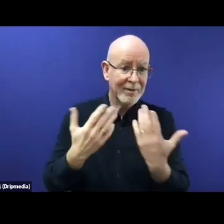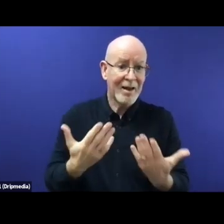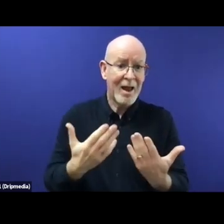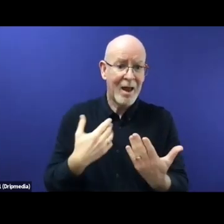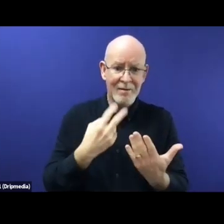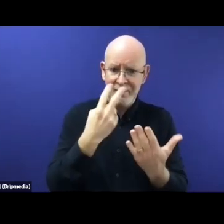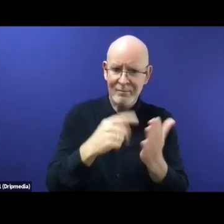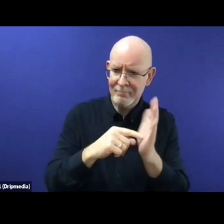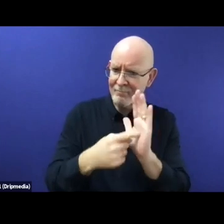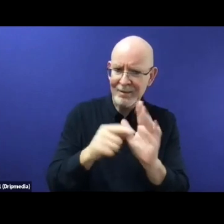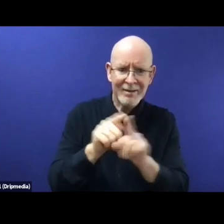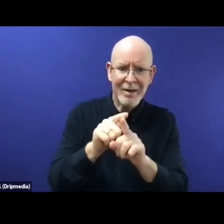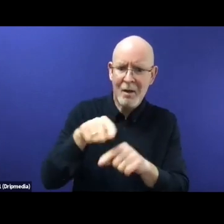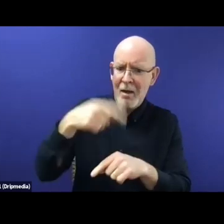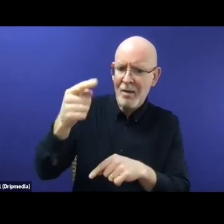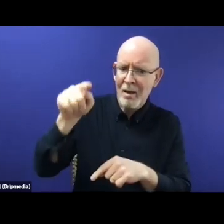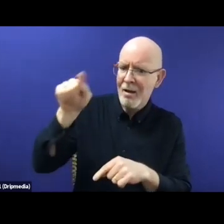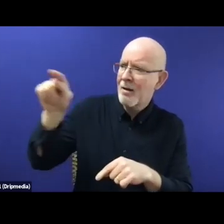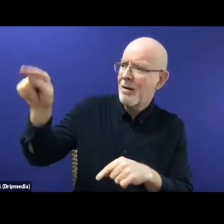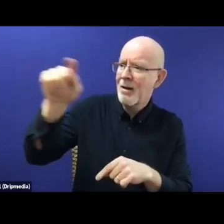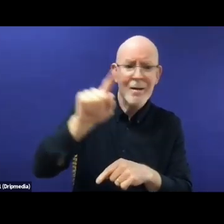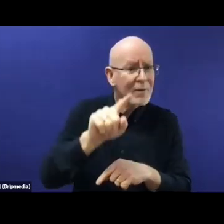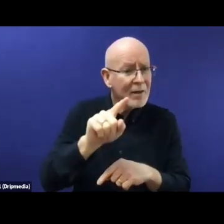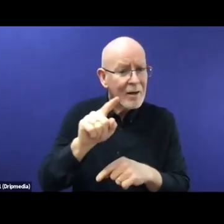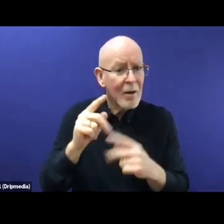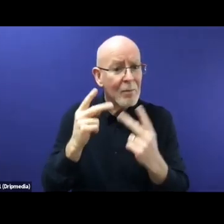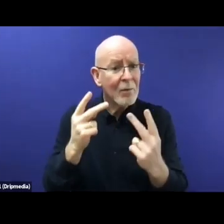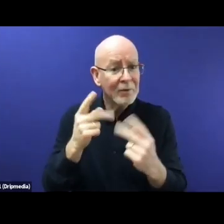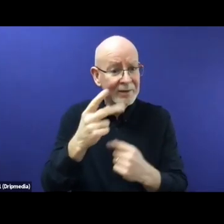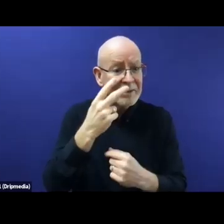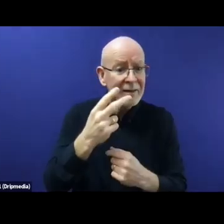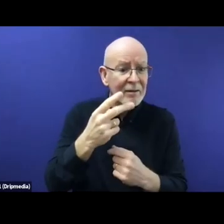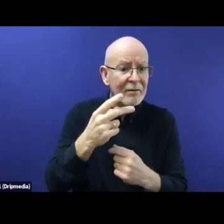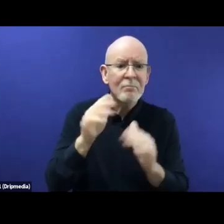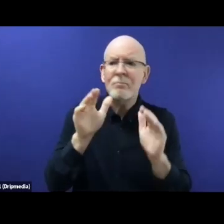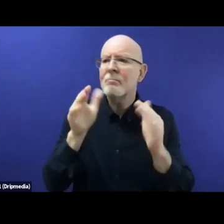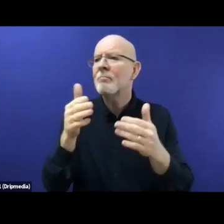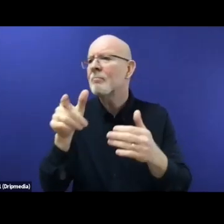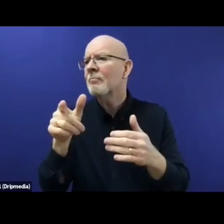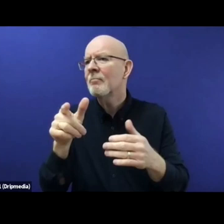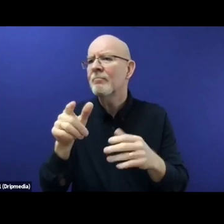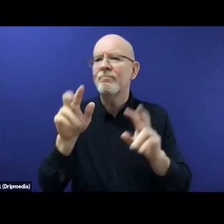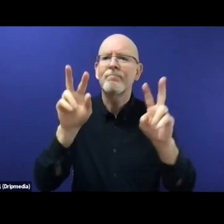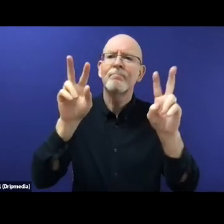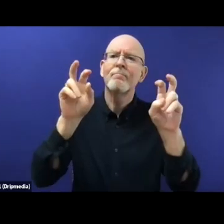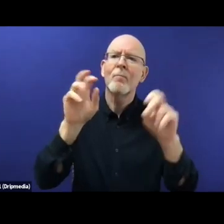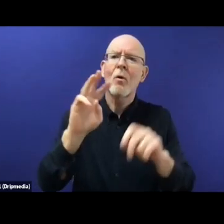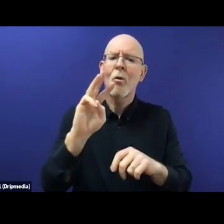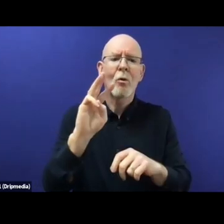the impact of this pact on countries, you know, that are, were once corridors, referred to